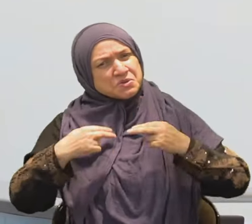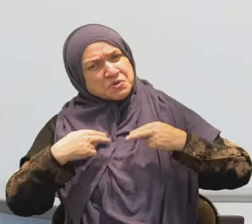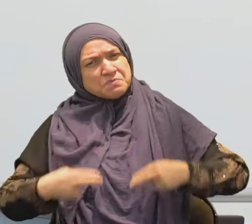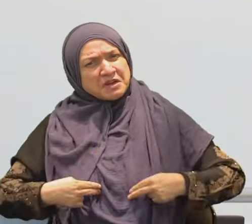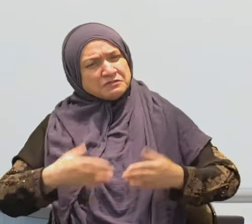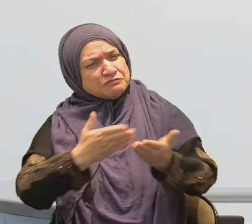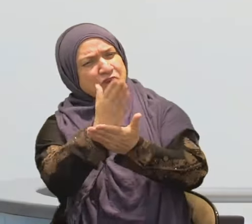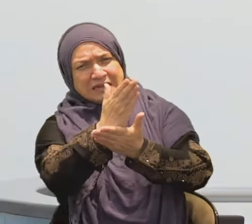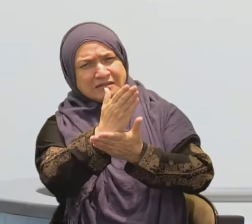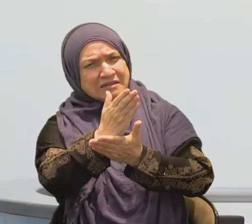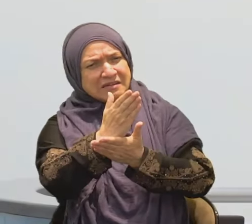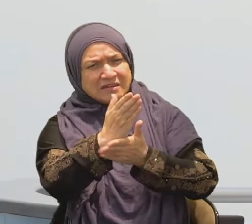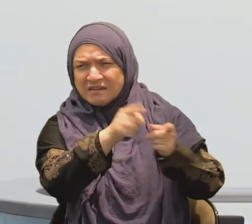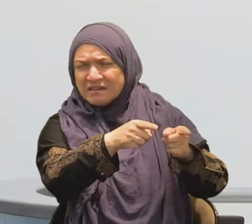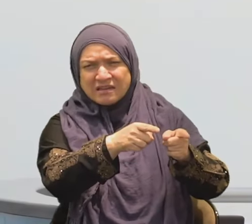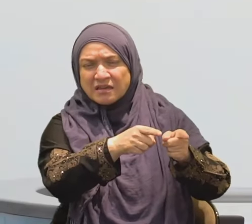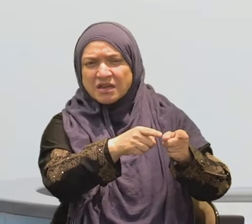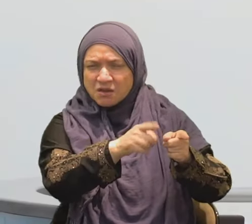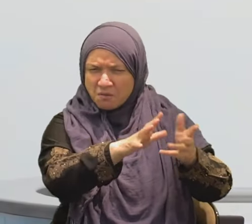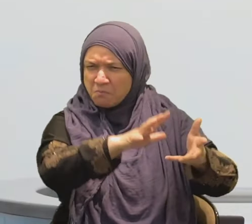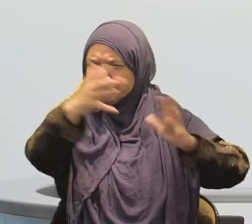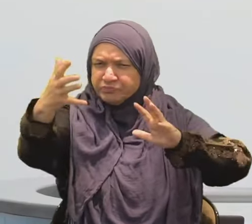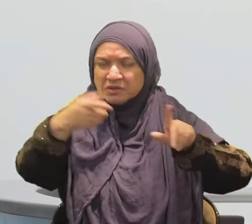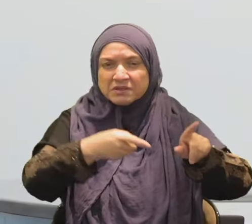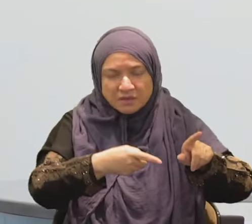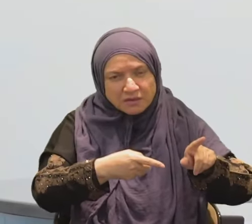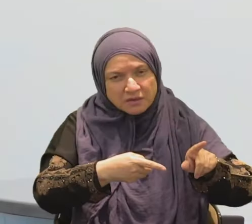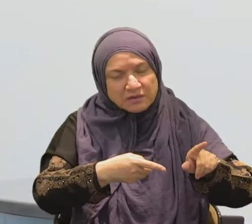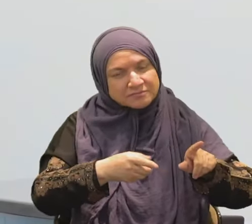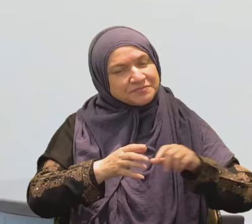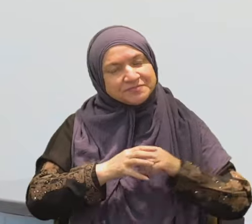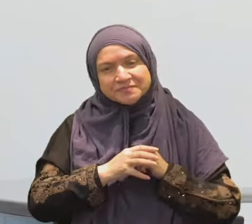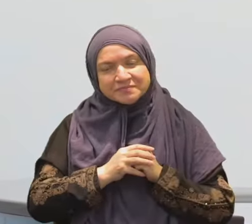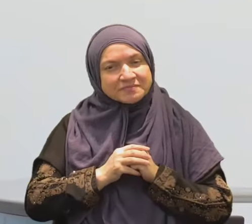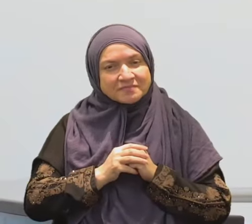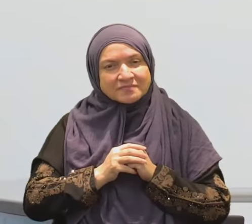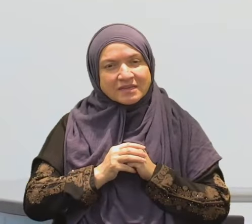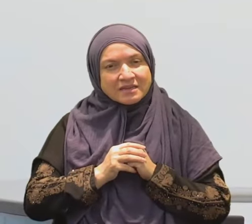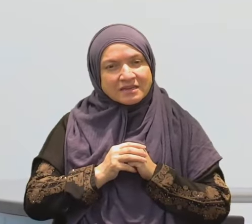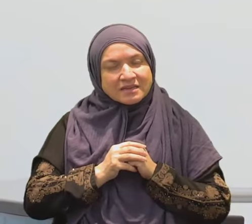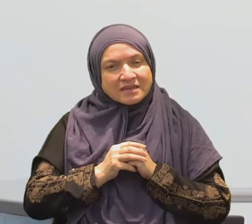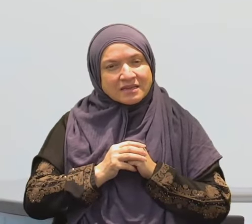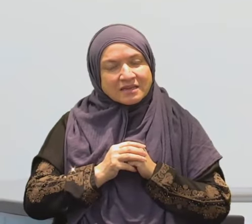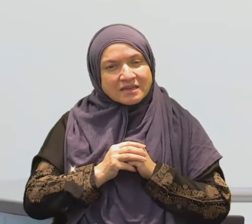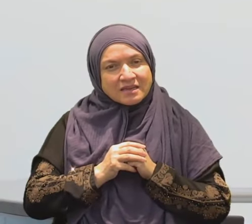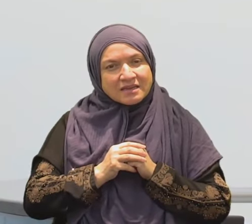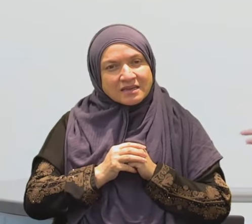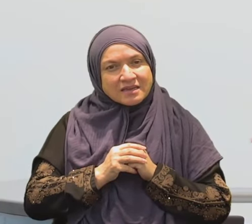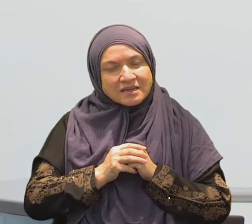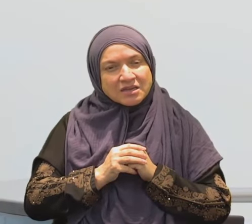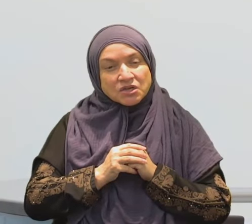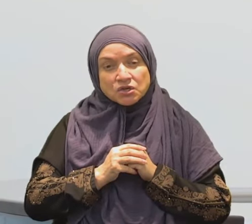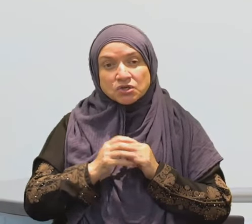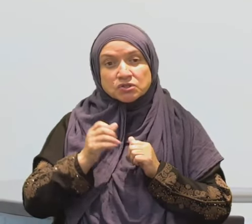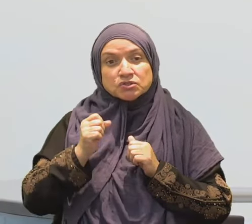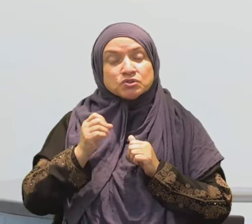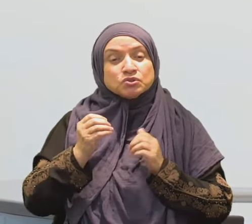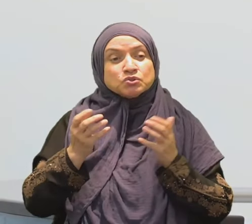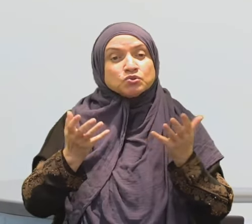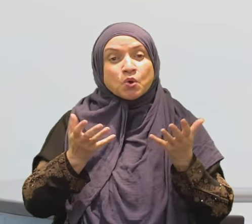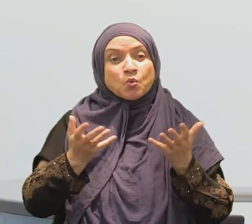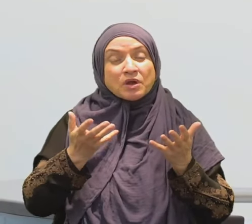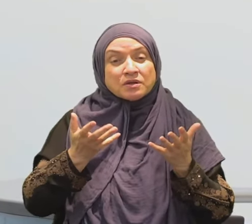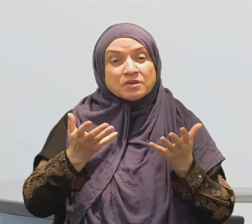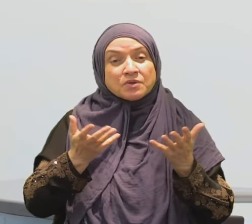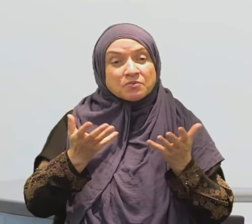Our economic-centered worldview, our priority to money or human life is exposed in